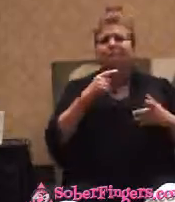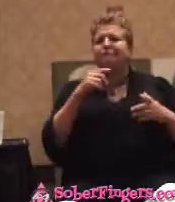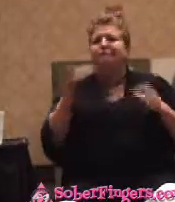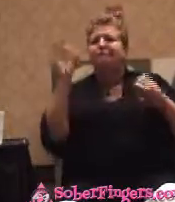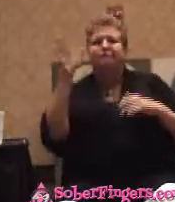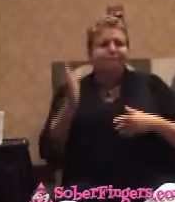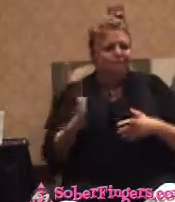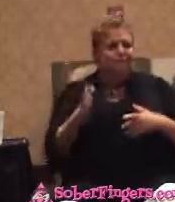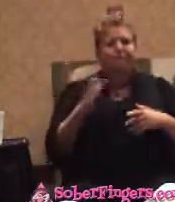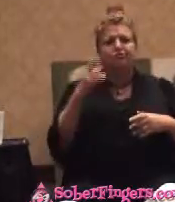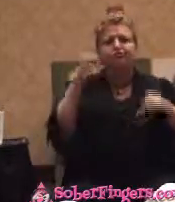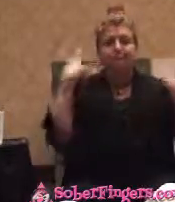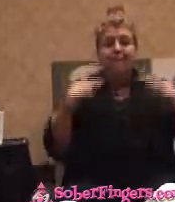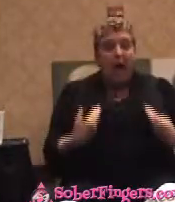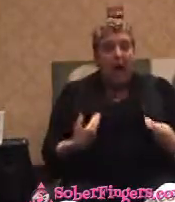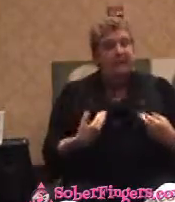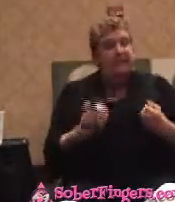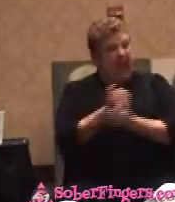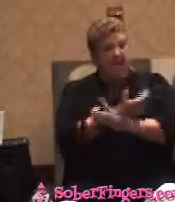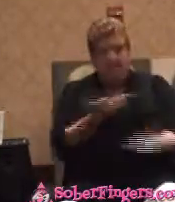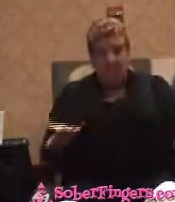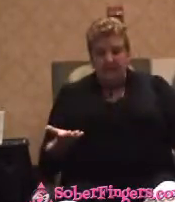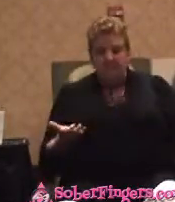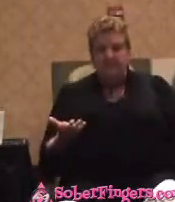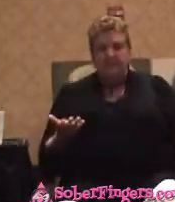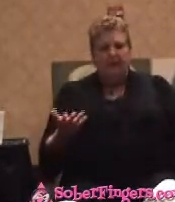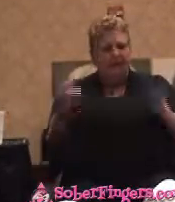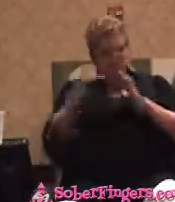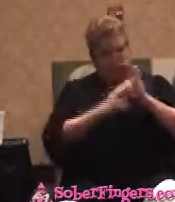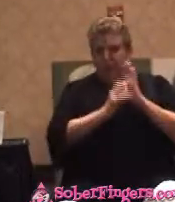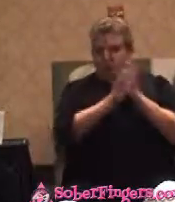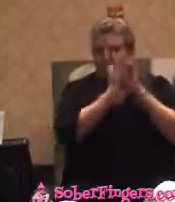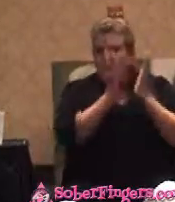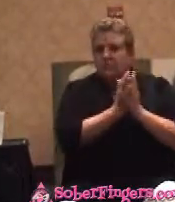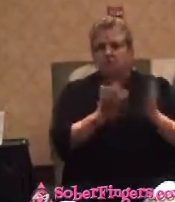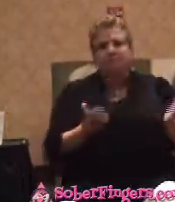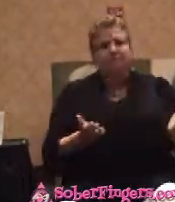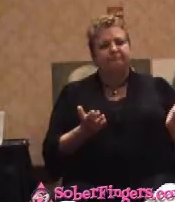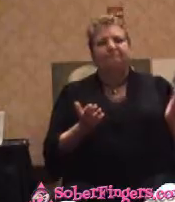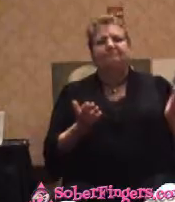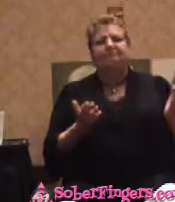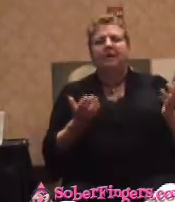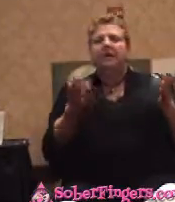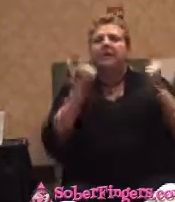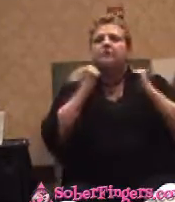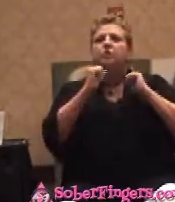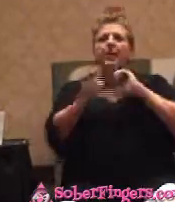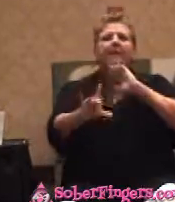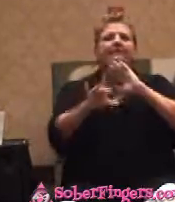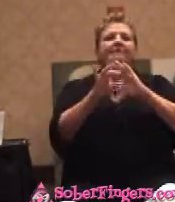rabbis, the whole nine yards. Read books. Trying to find this thing called faith.